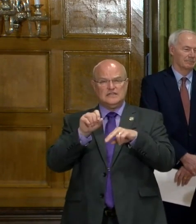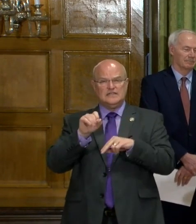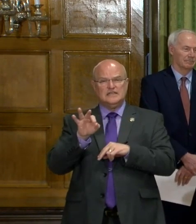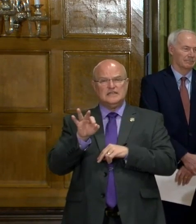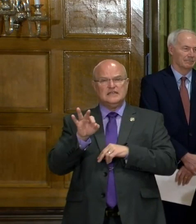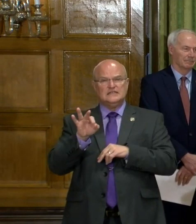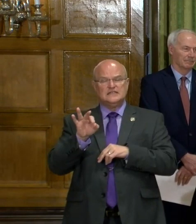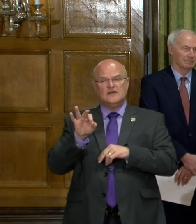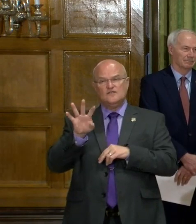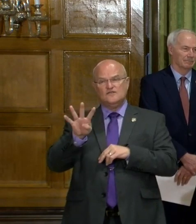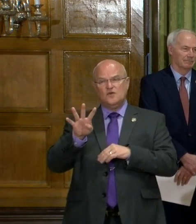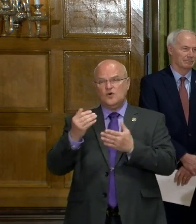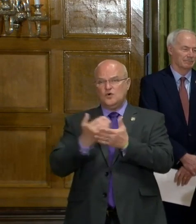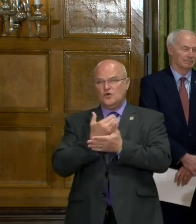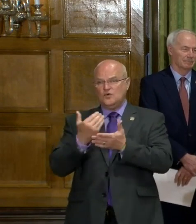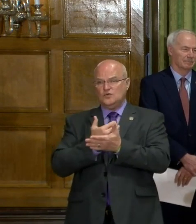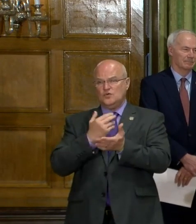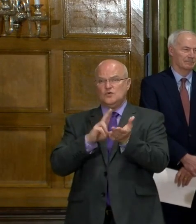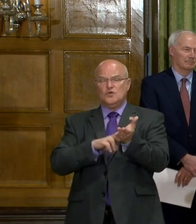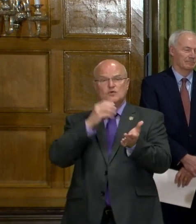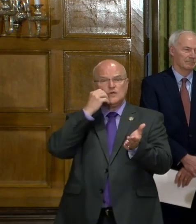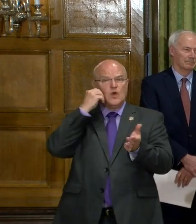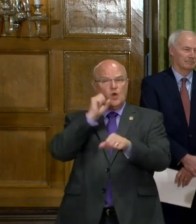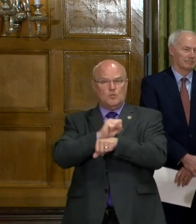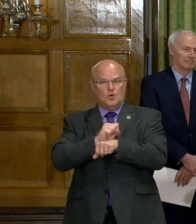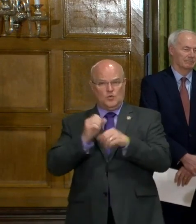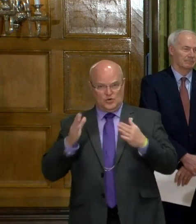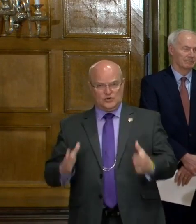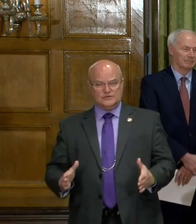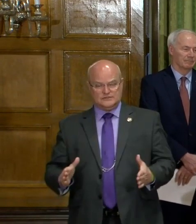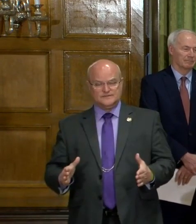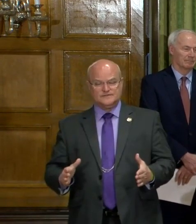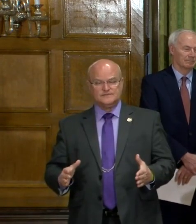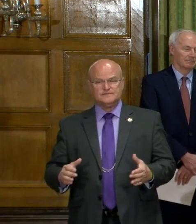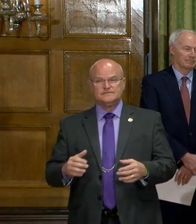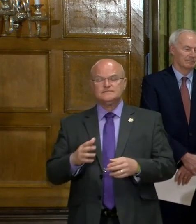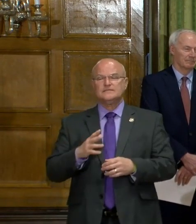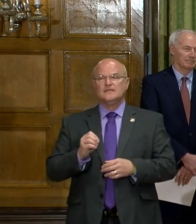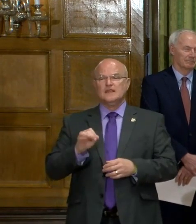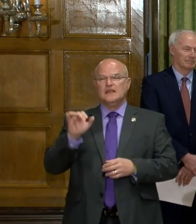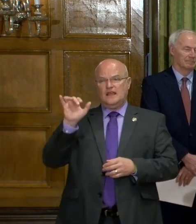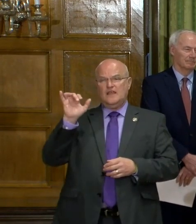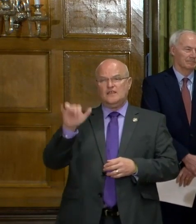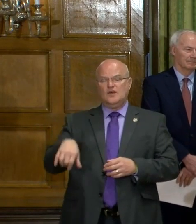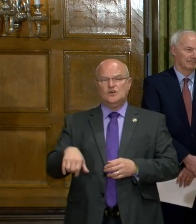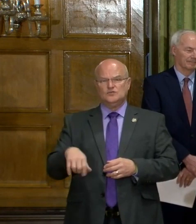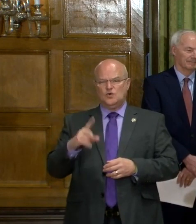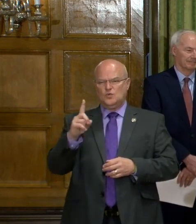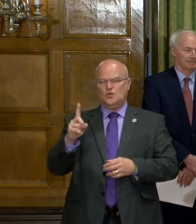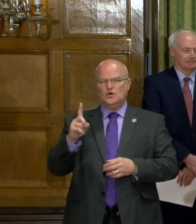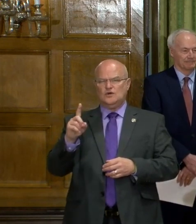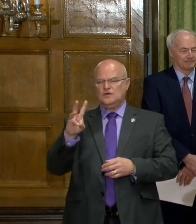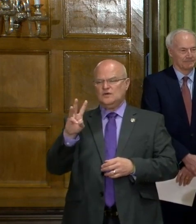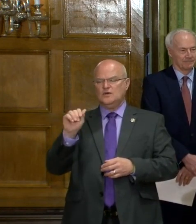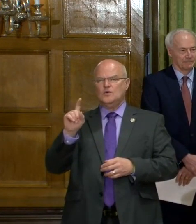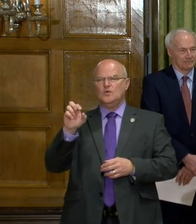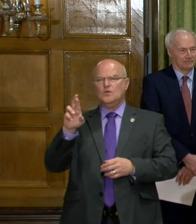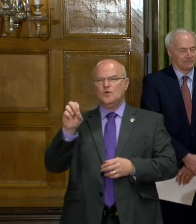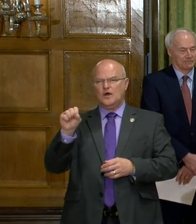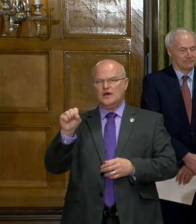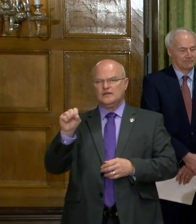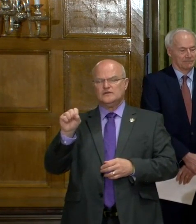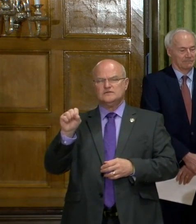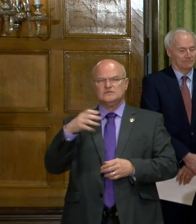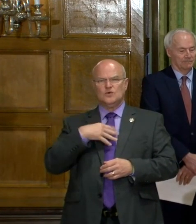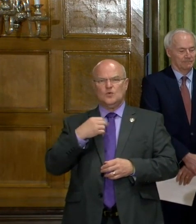four new nursing home workers, and those were one each at Waters of White Hall,